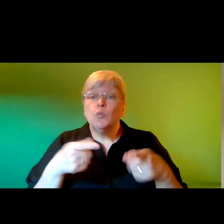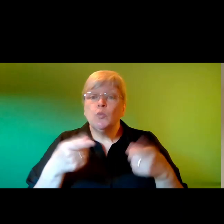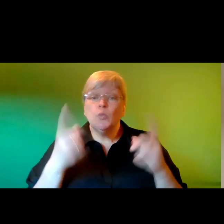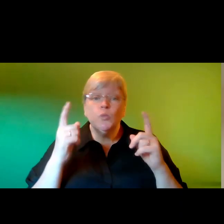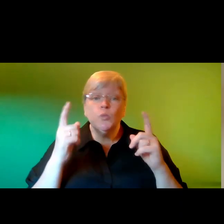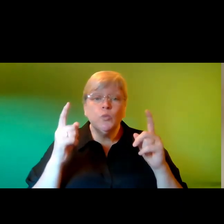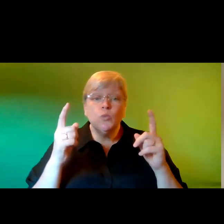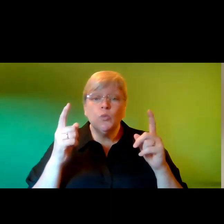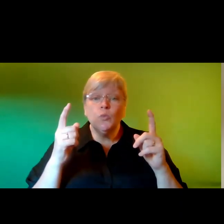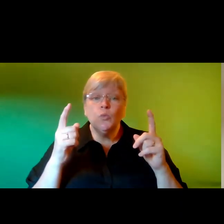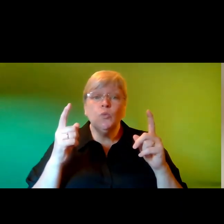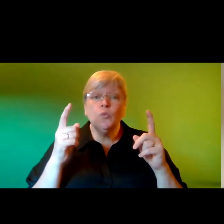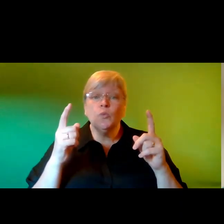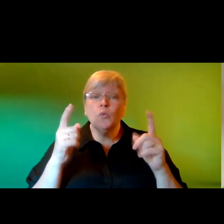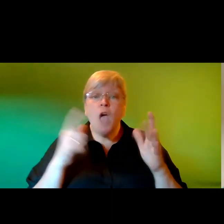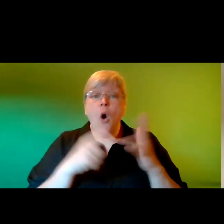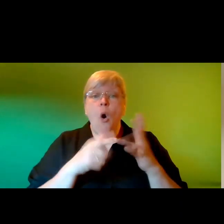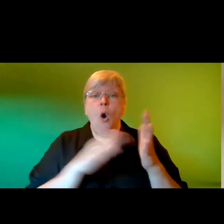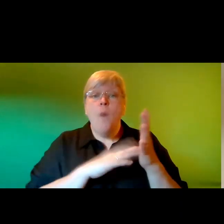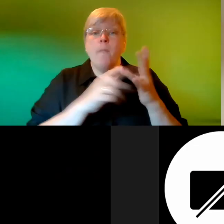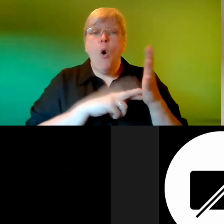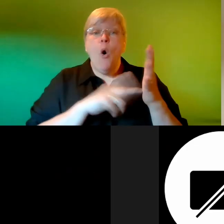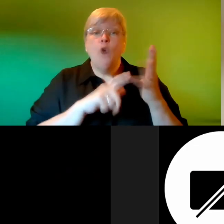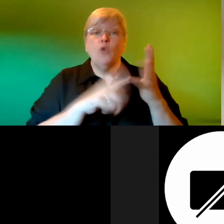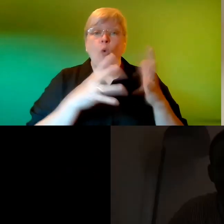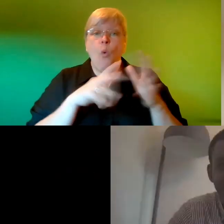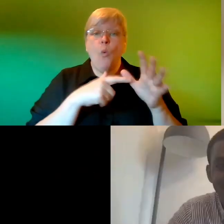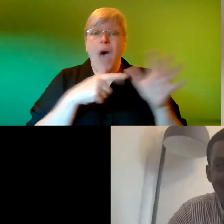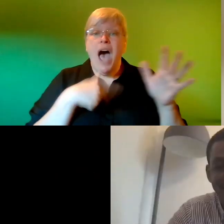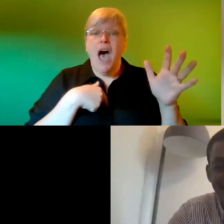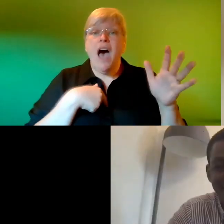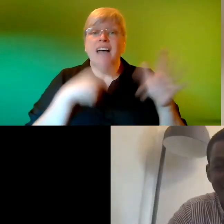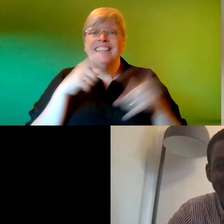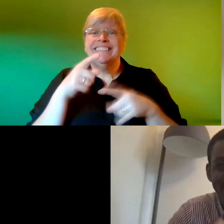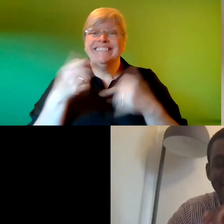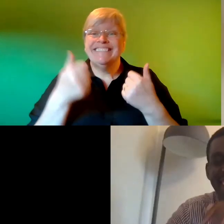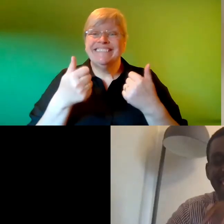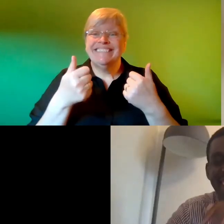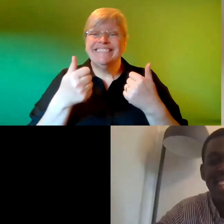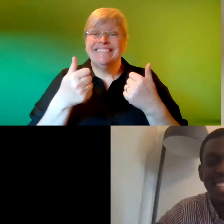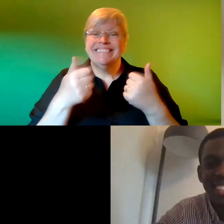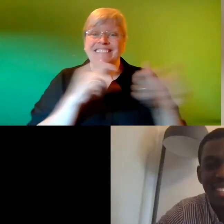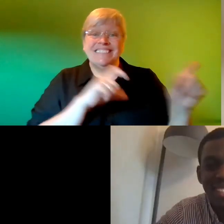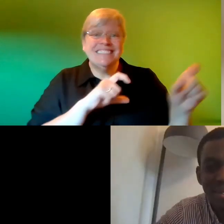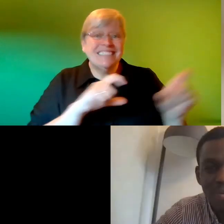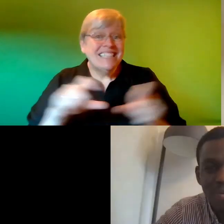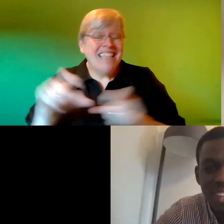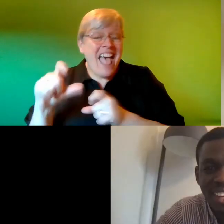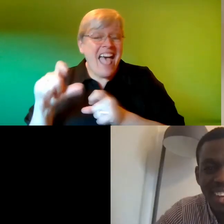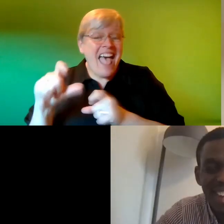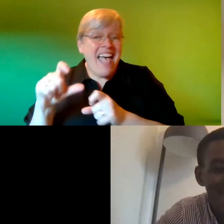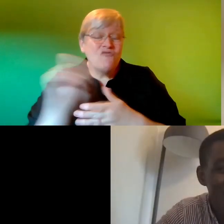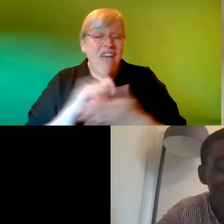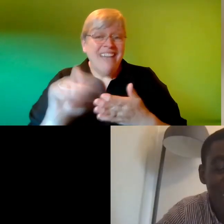um or you know are you still writing you know or will we see more poetry coming from yourself